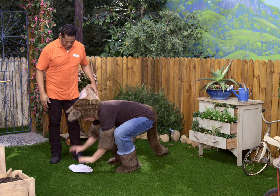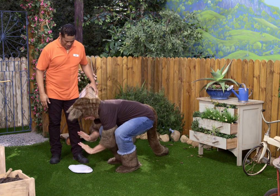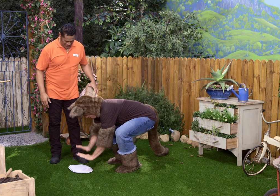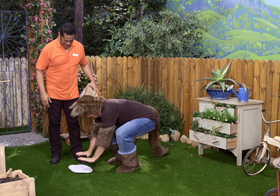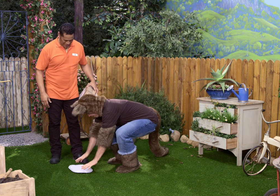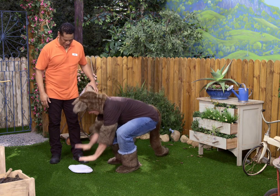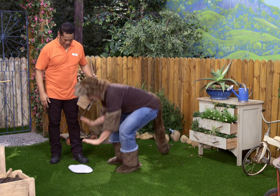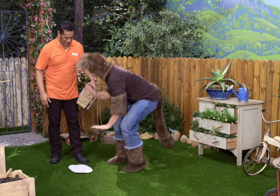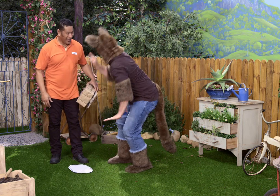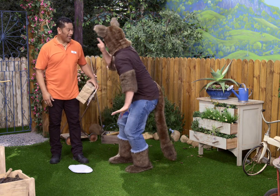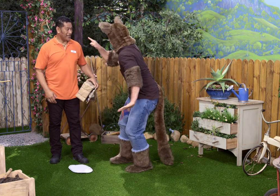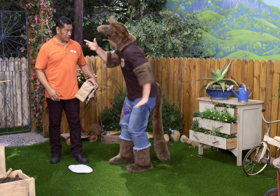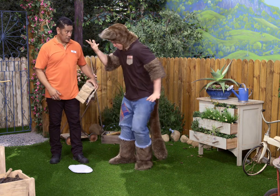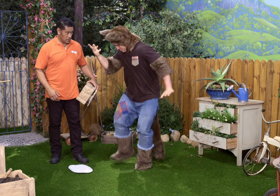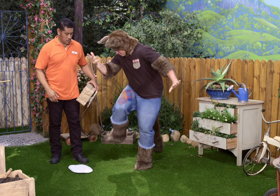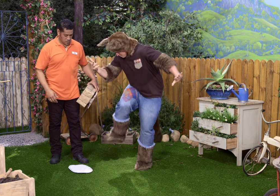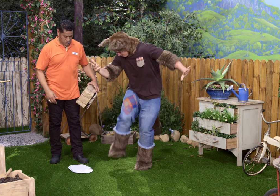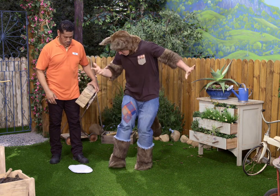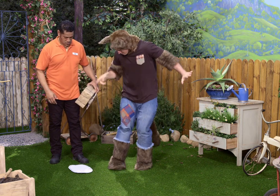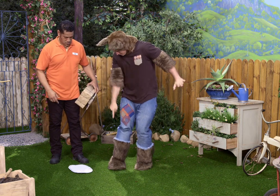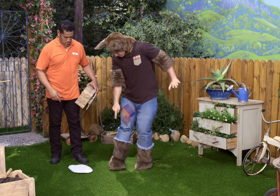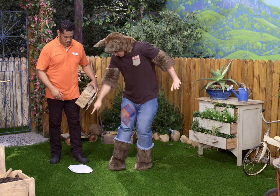Now. You put your foot on that.